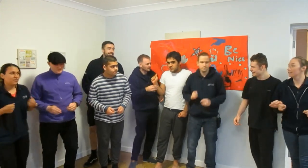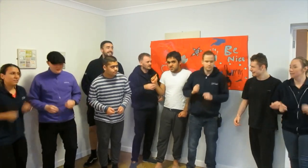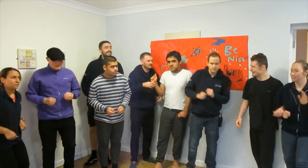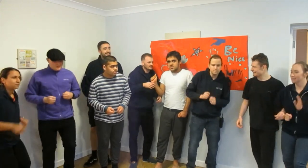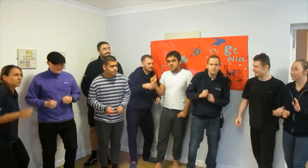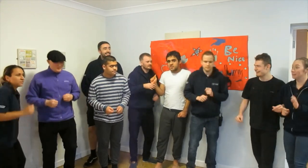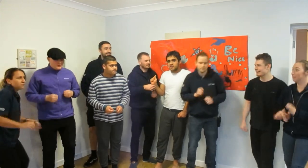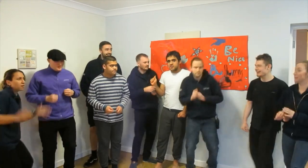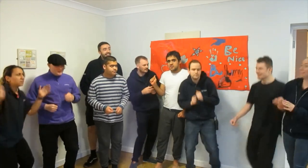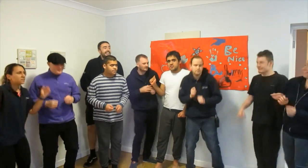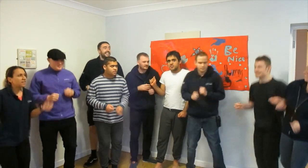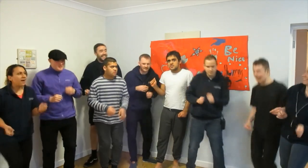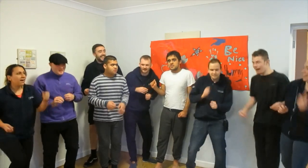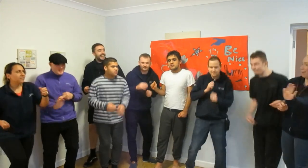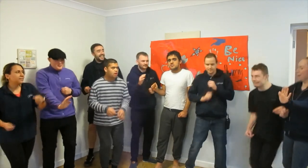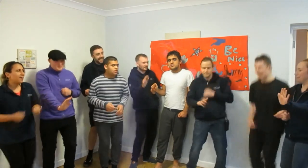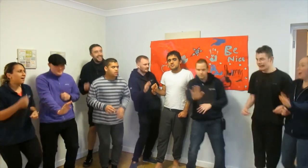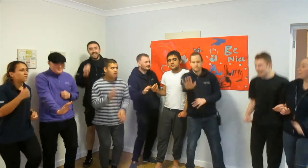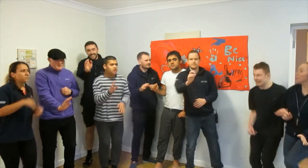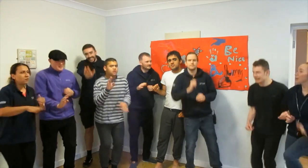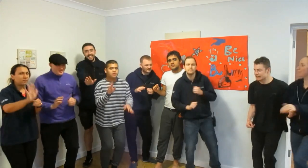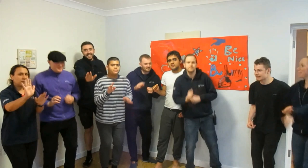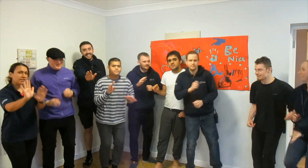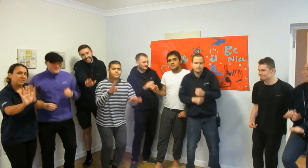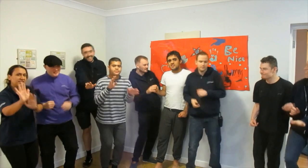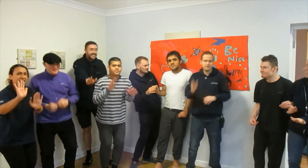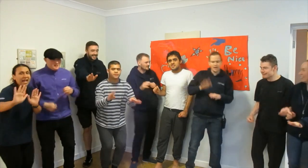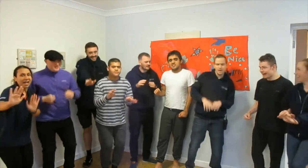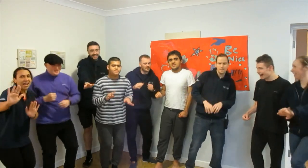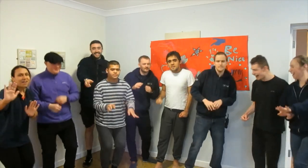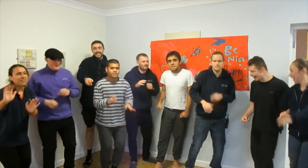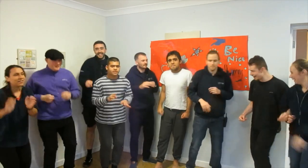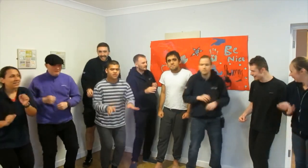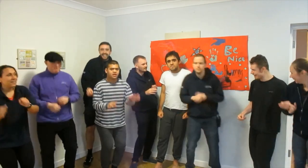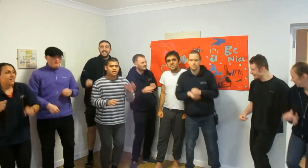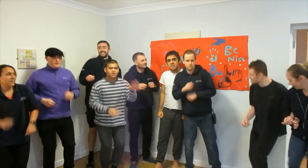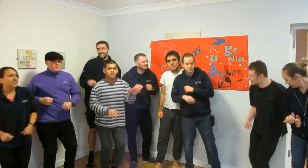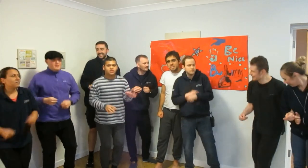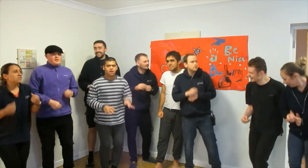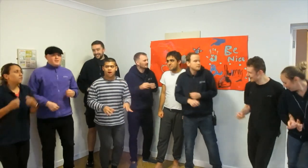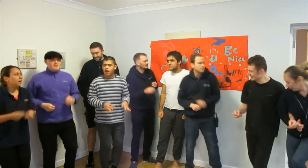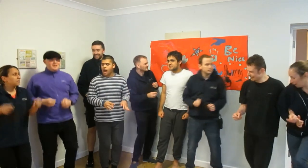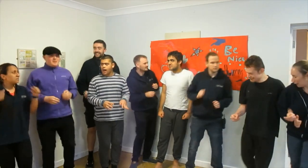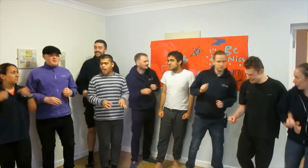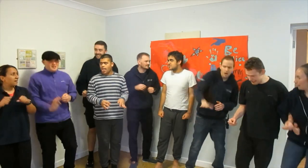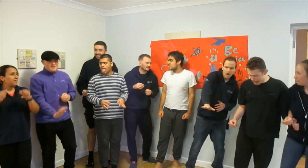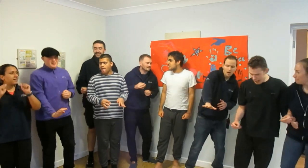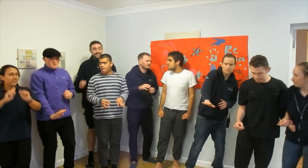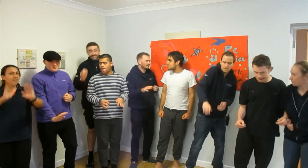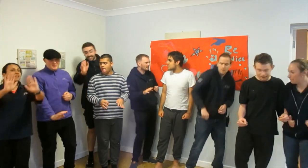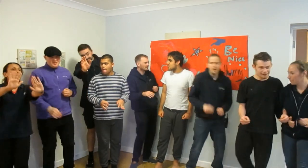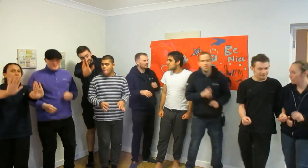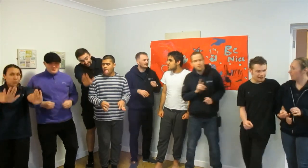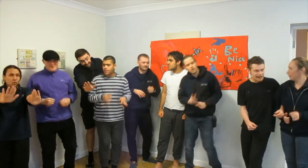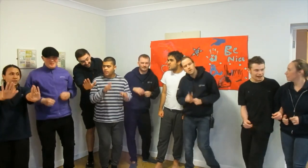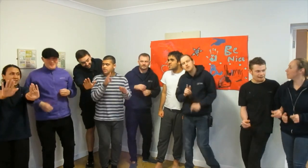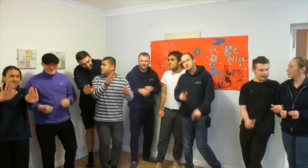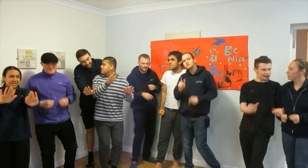Everyone stand up tall and proud We're gonna stop bullying